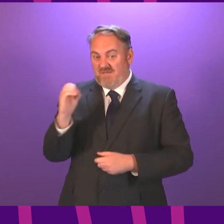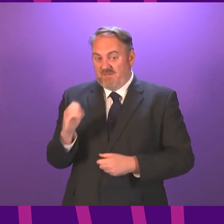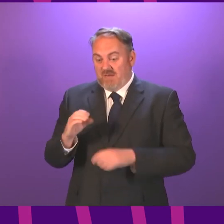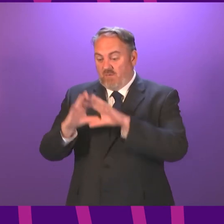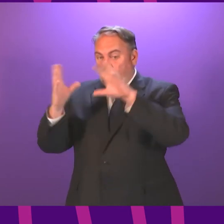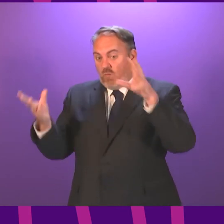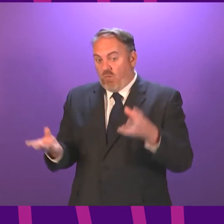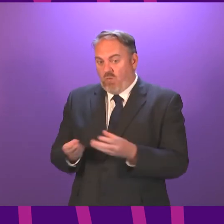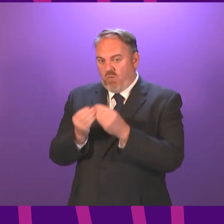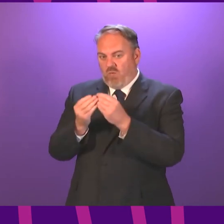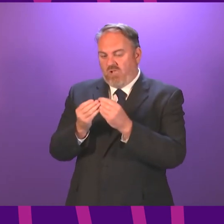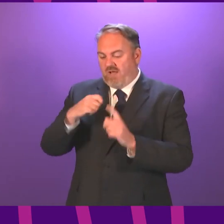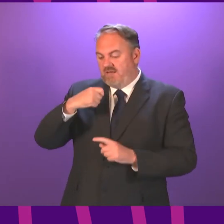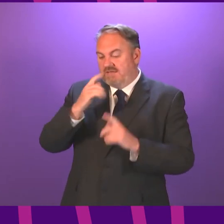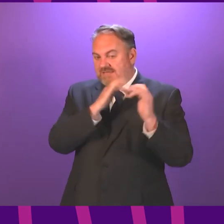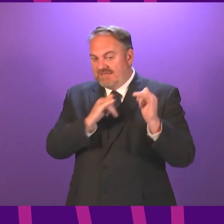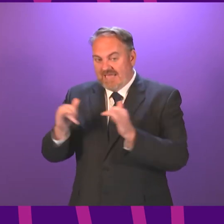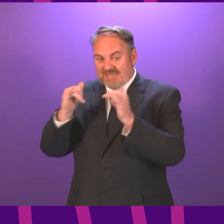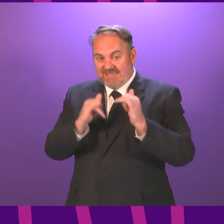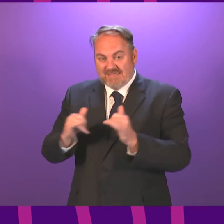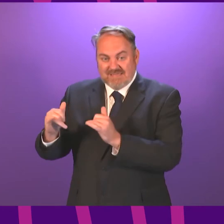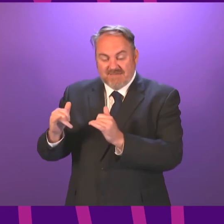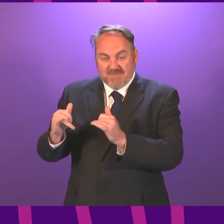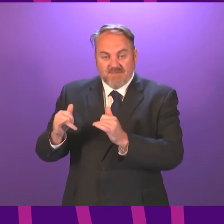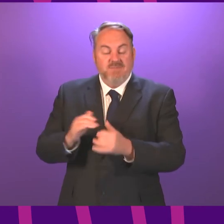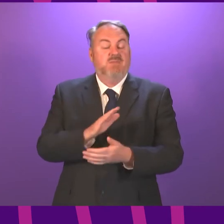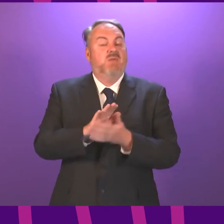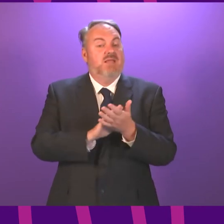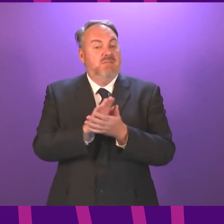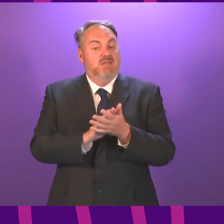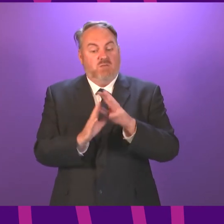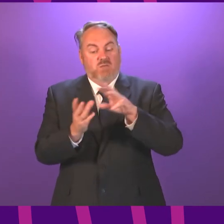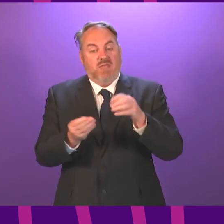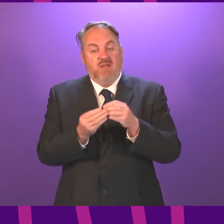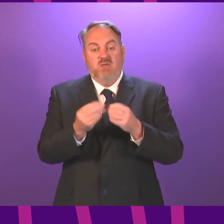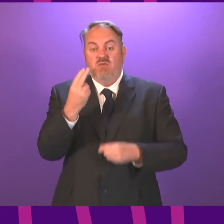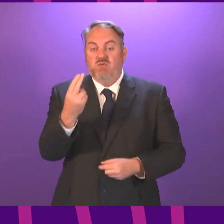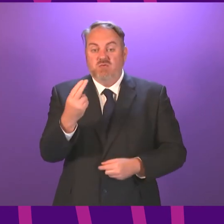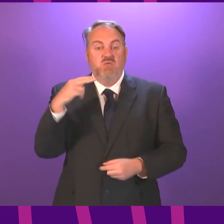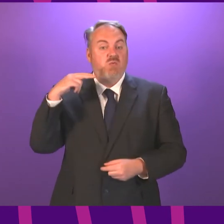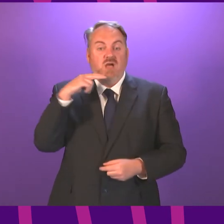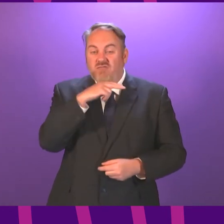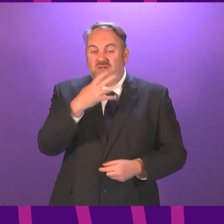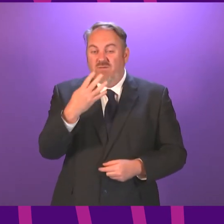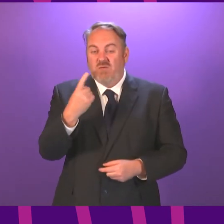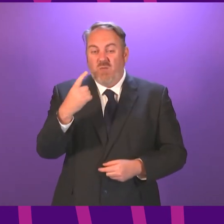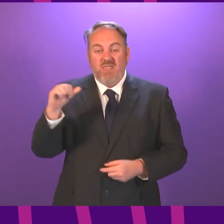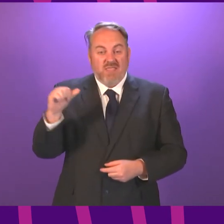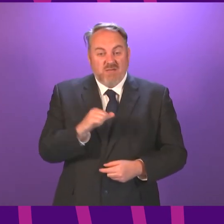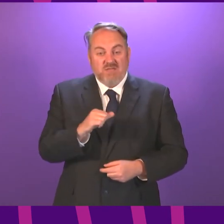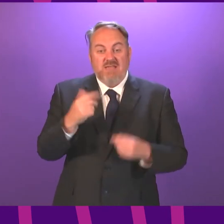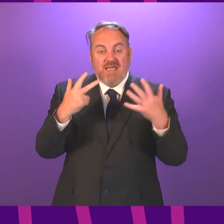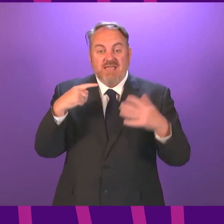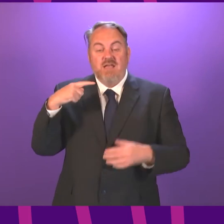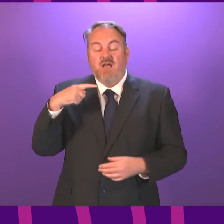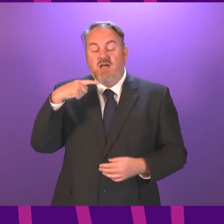number of tests, and the number of confirmed cases in Scotland now stands at 241,864.